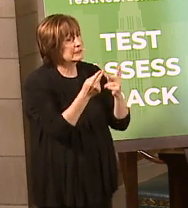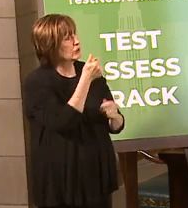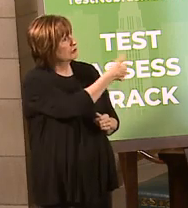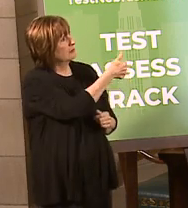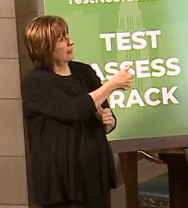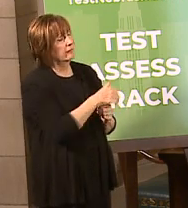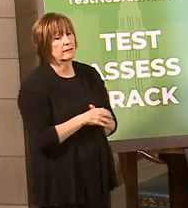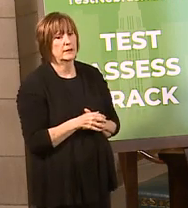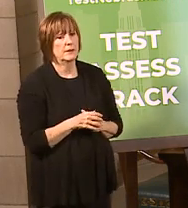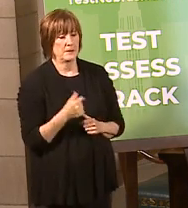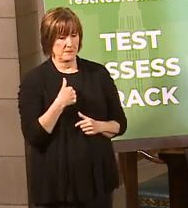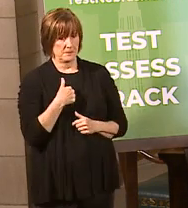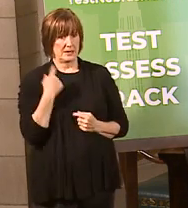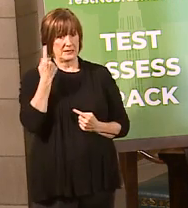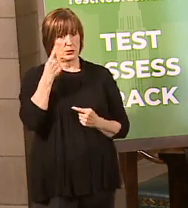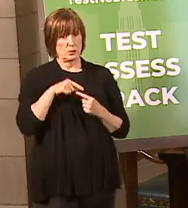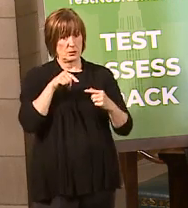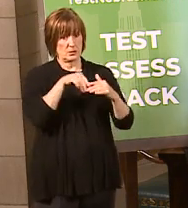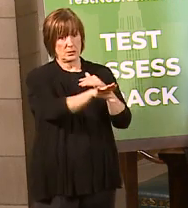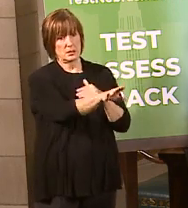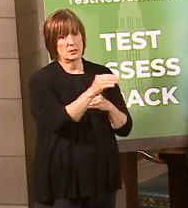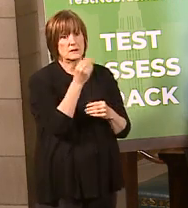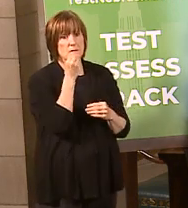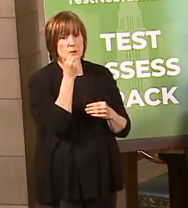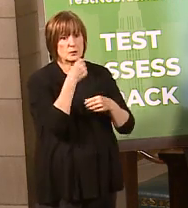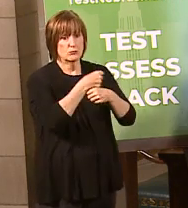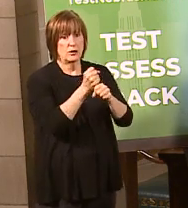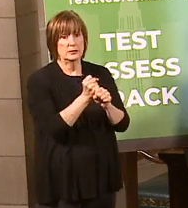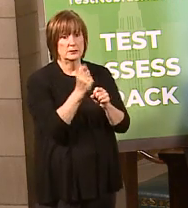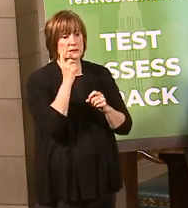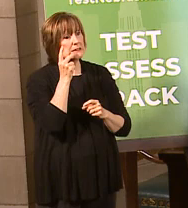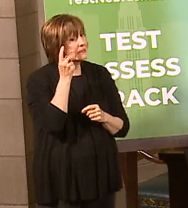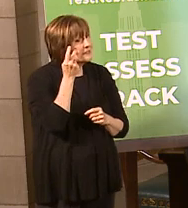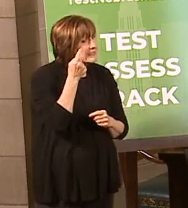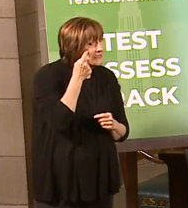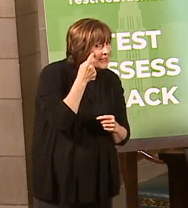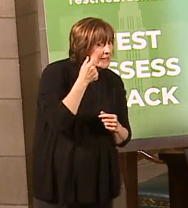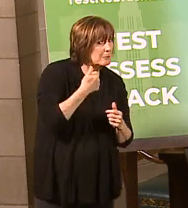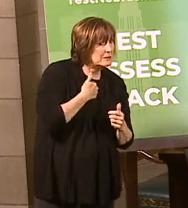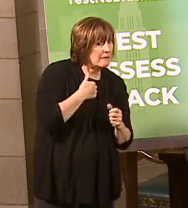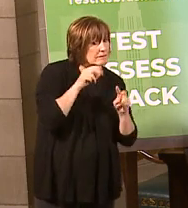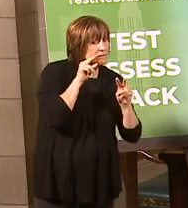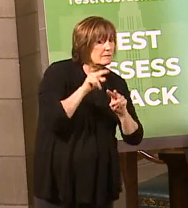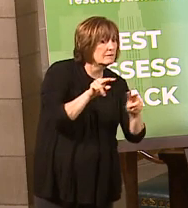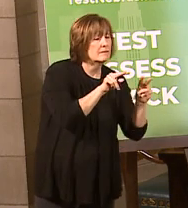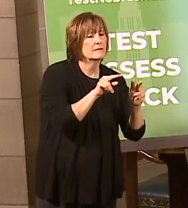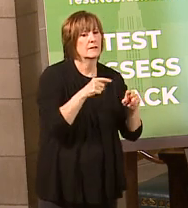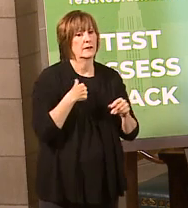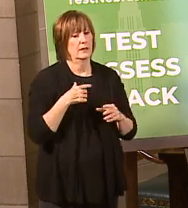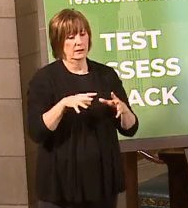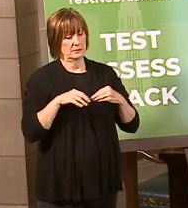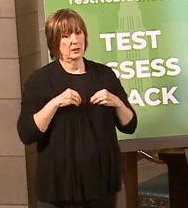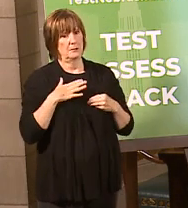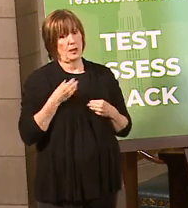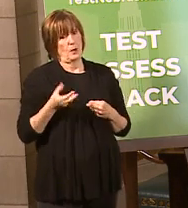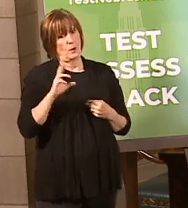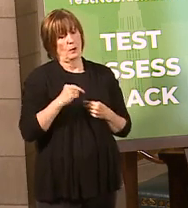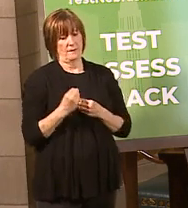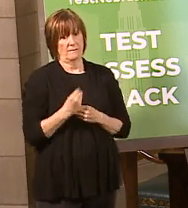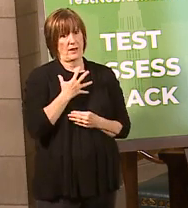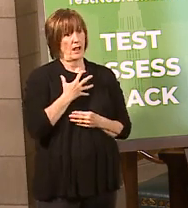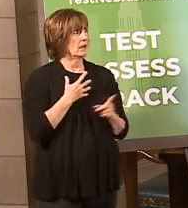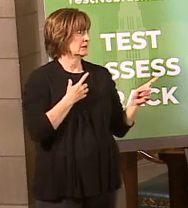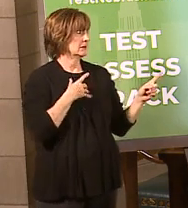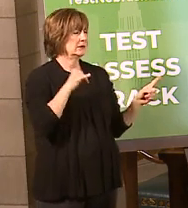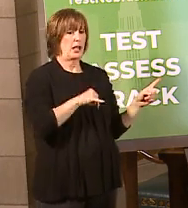So the question is, have I considered going to one of the food processing plants and seeing it for myself? Again, I'm taking my own advice, what we've talking about with our Stay Home to Stay